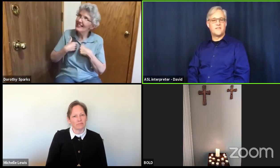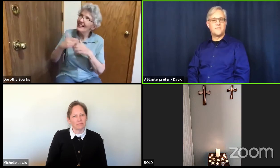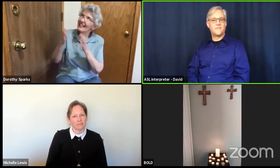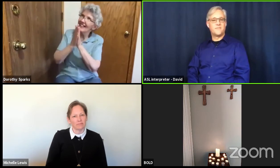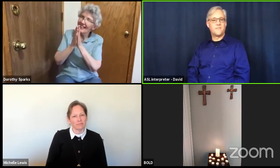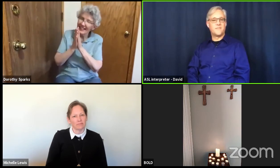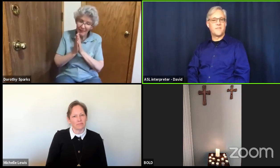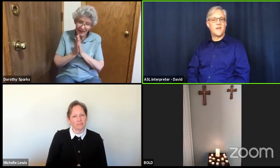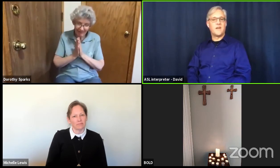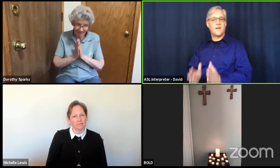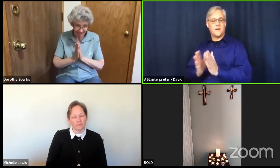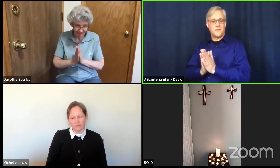amen